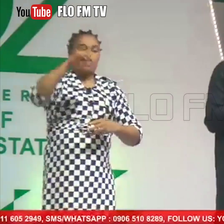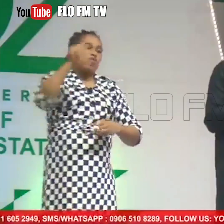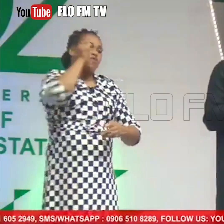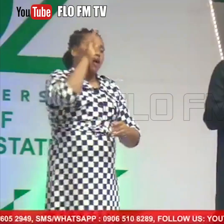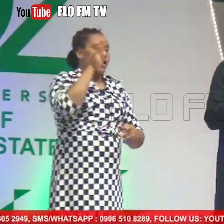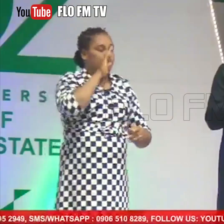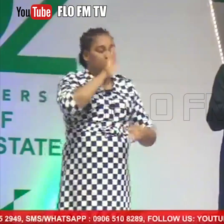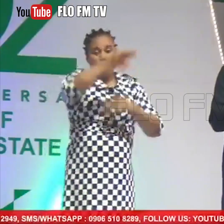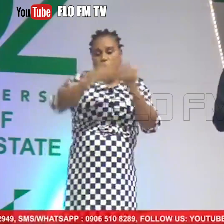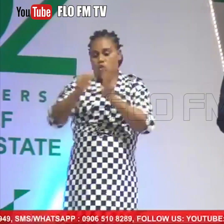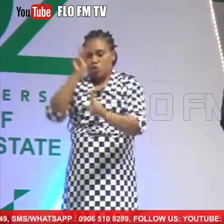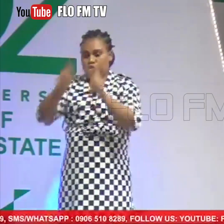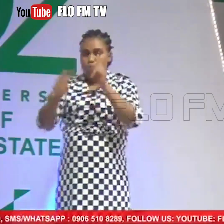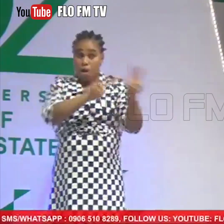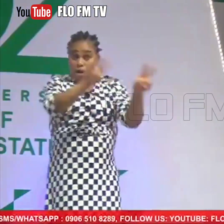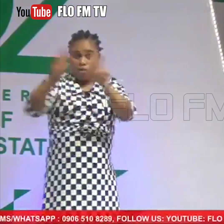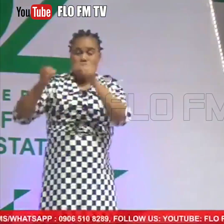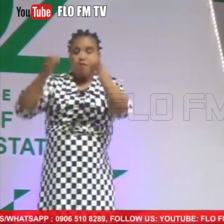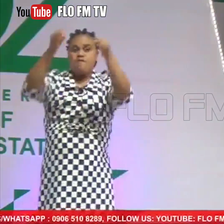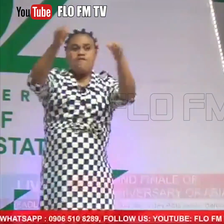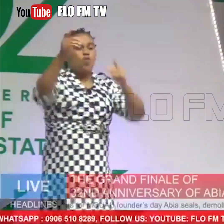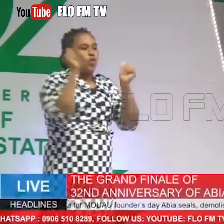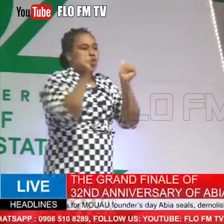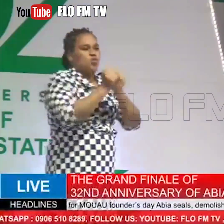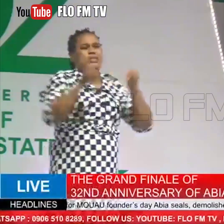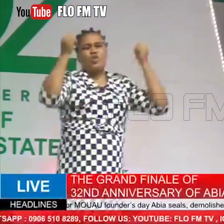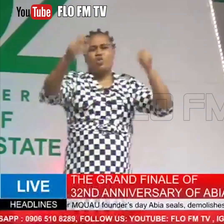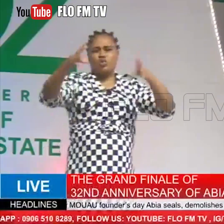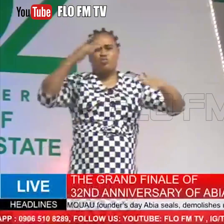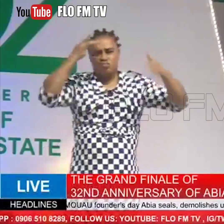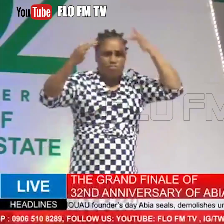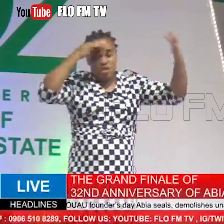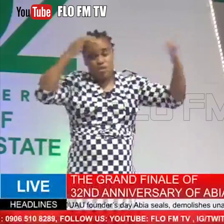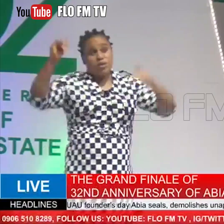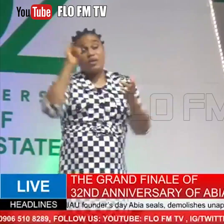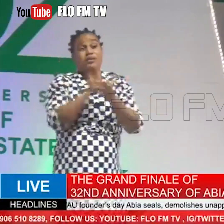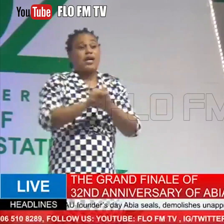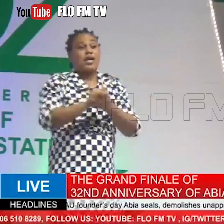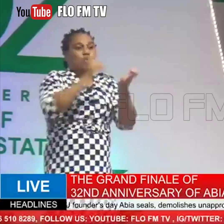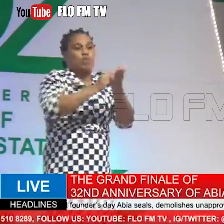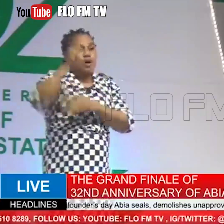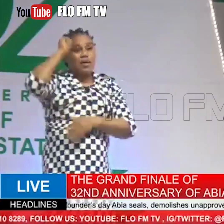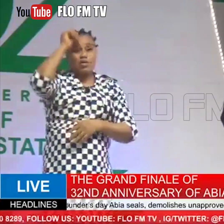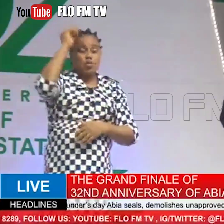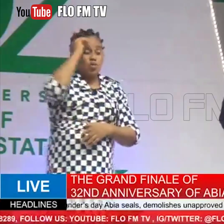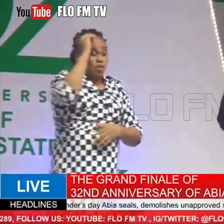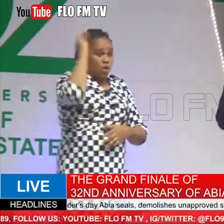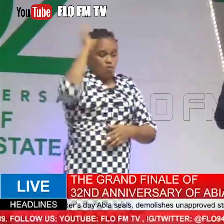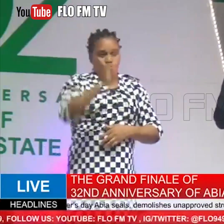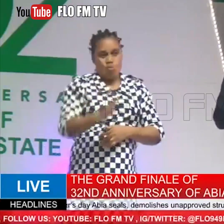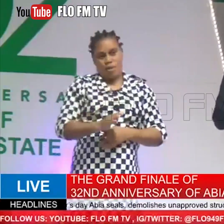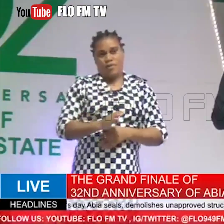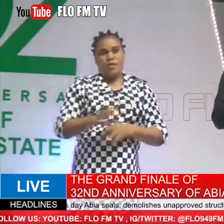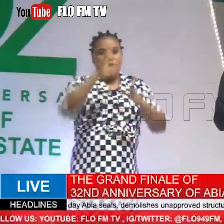All those people are looking forward with a lot of expectation that Dr. Alex Oti will